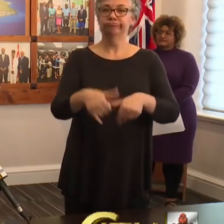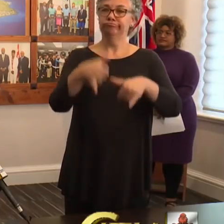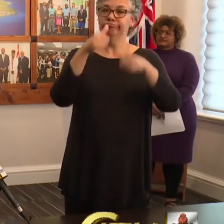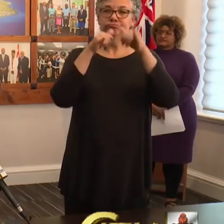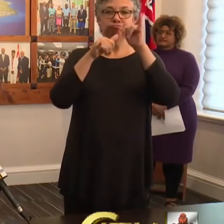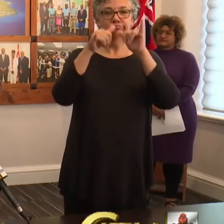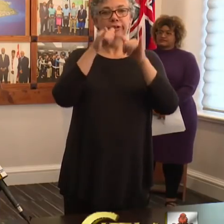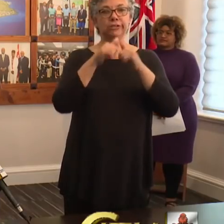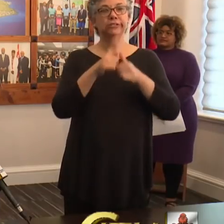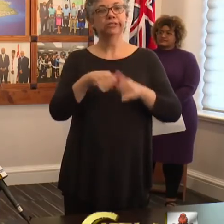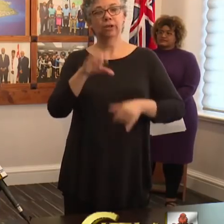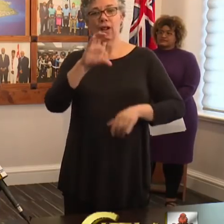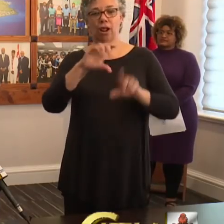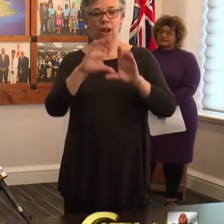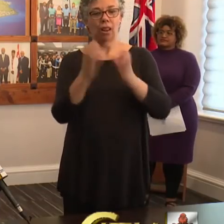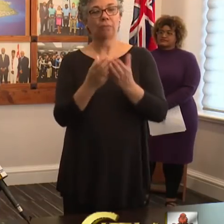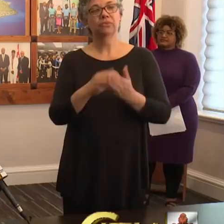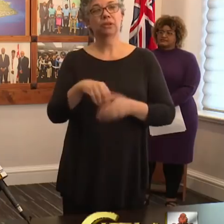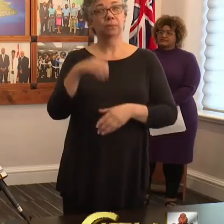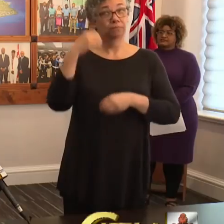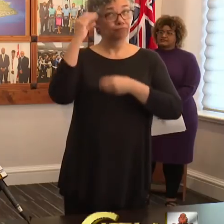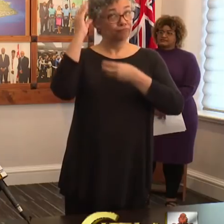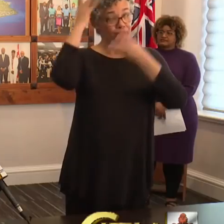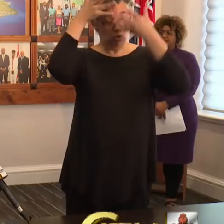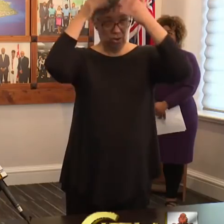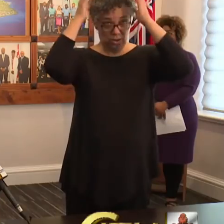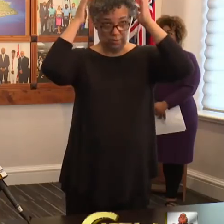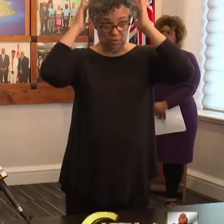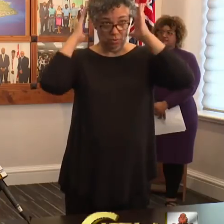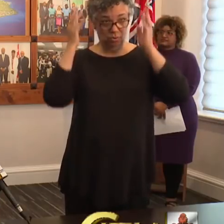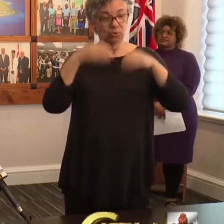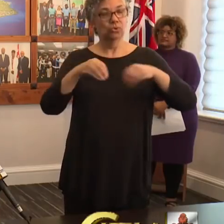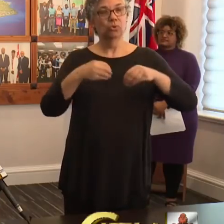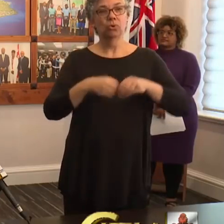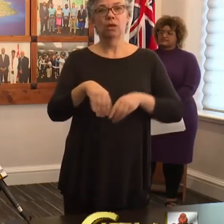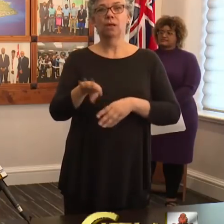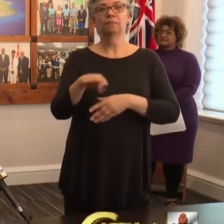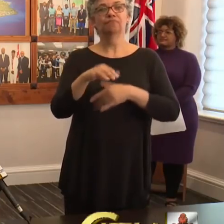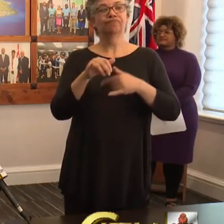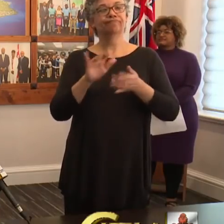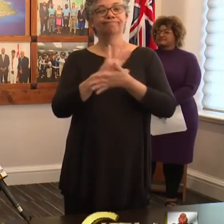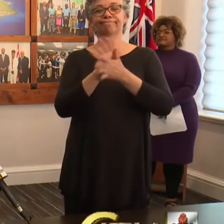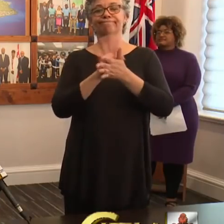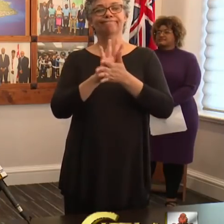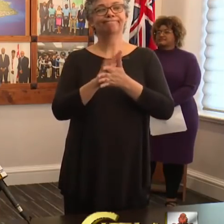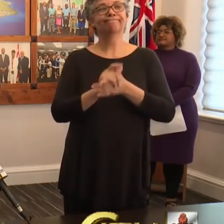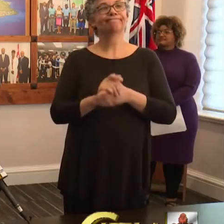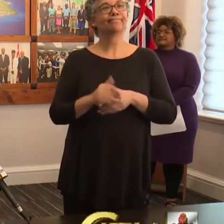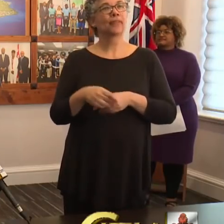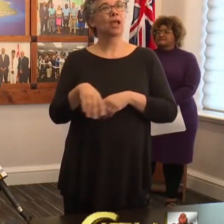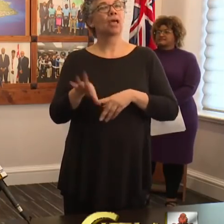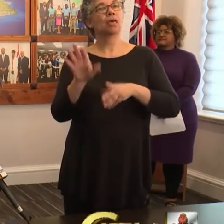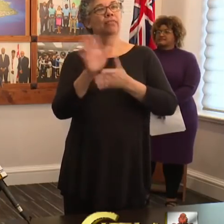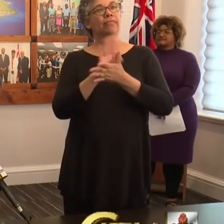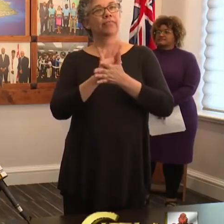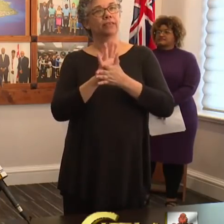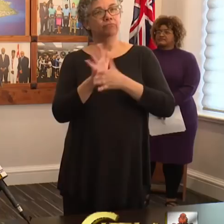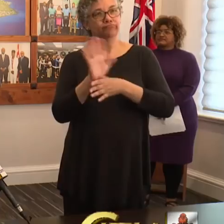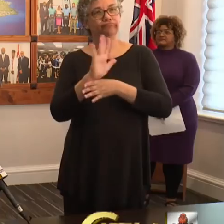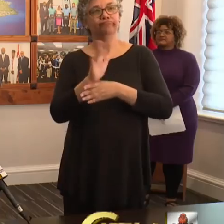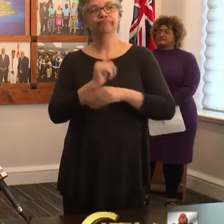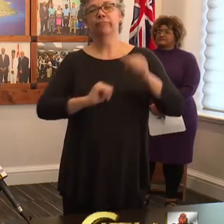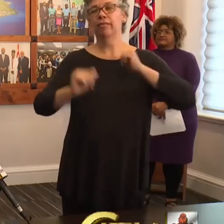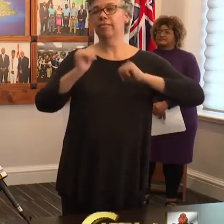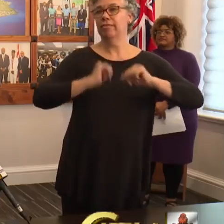beauty salons, spas and barbers, cinemas, concert halls and theatres, golf